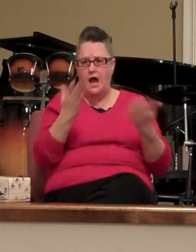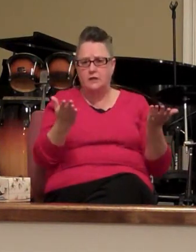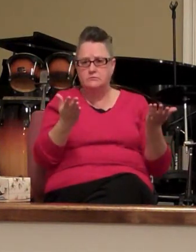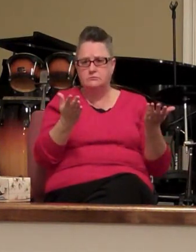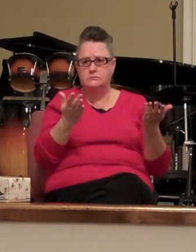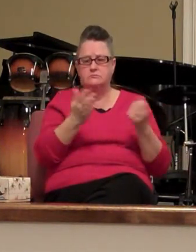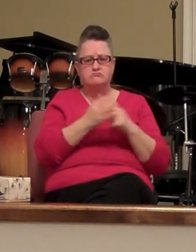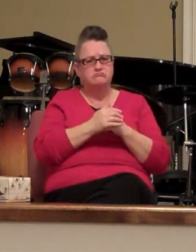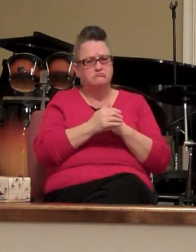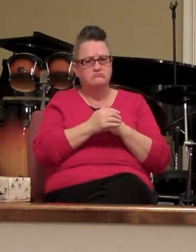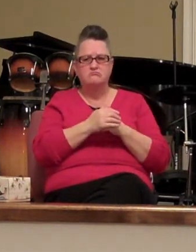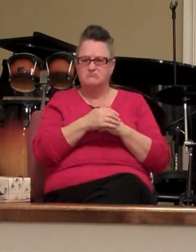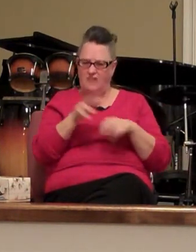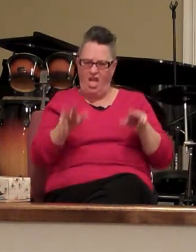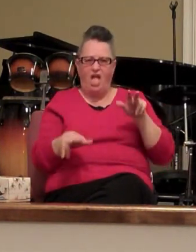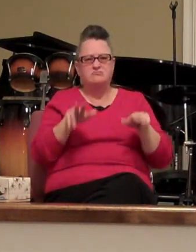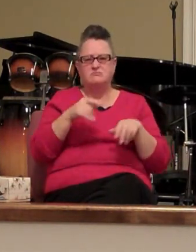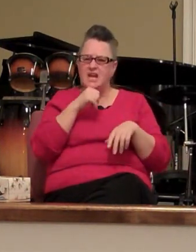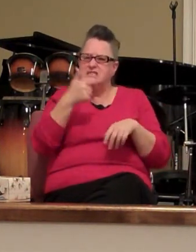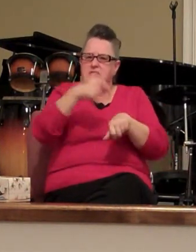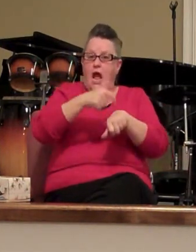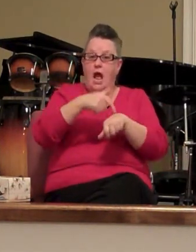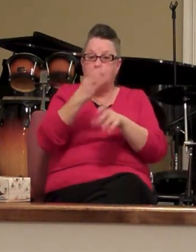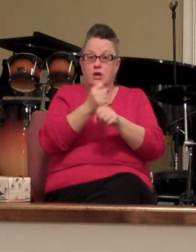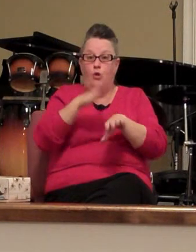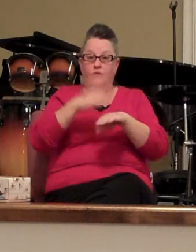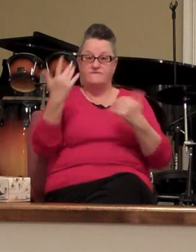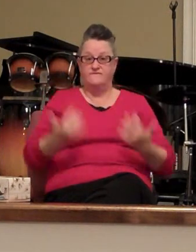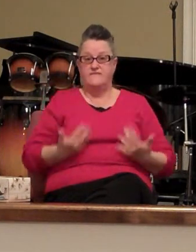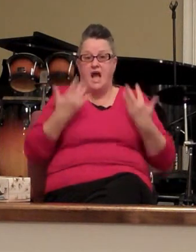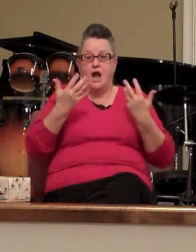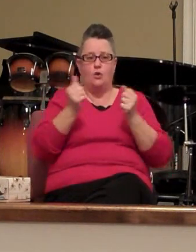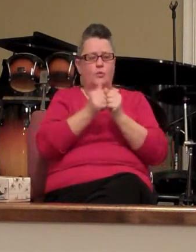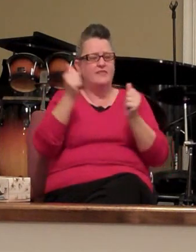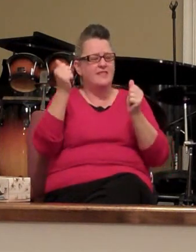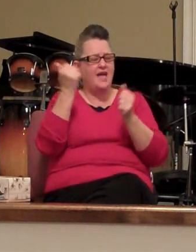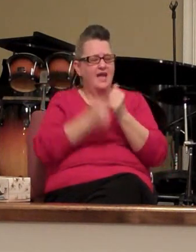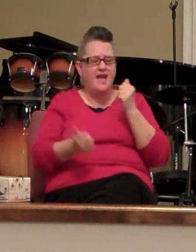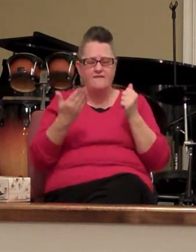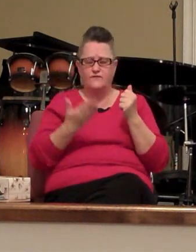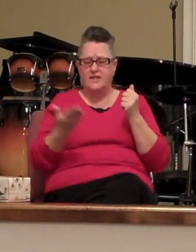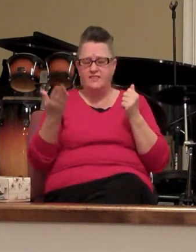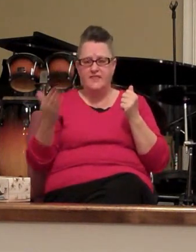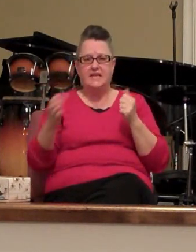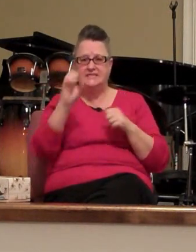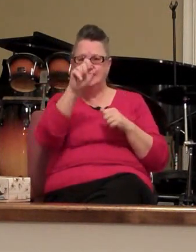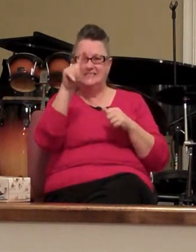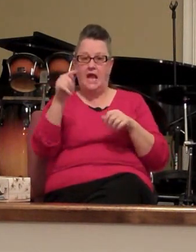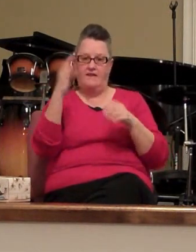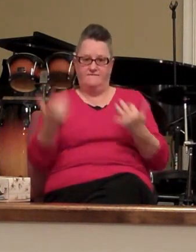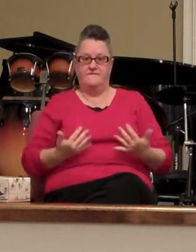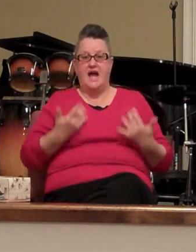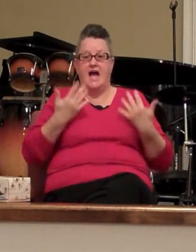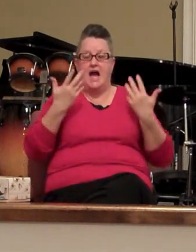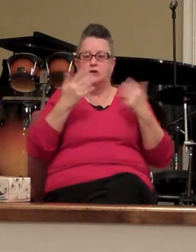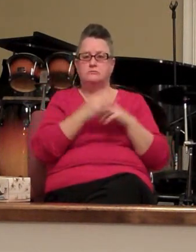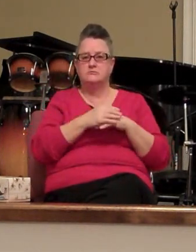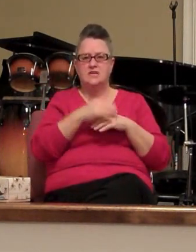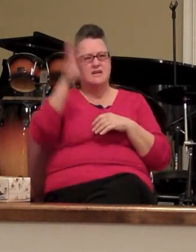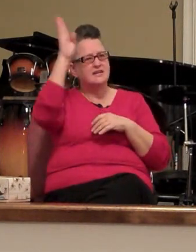but it's time for us to get on fire with everything set a fire God set a fire